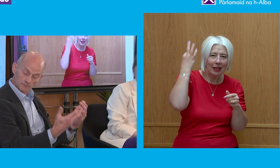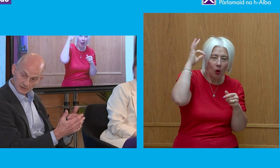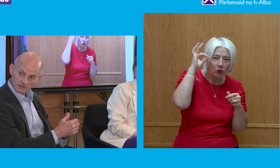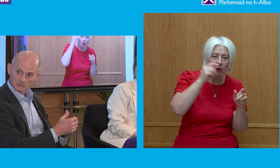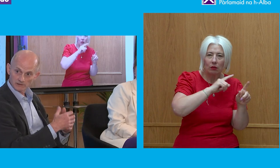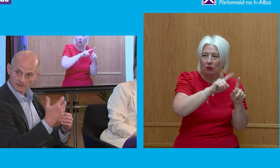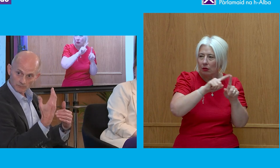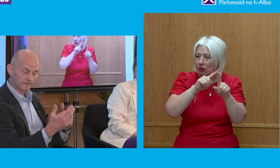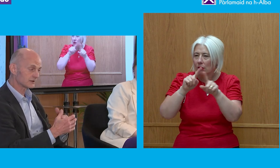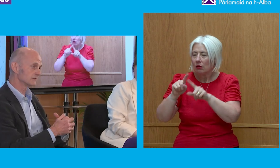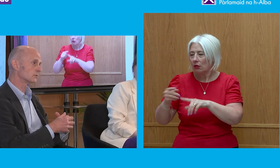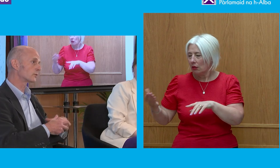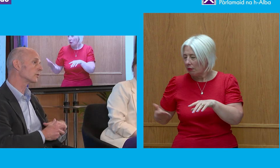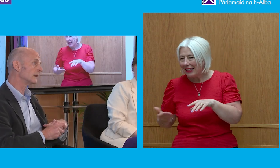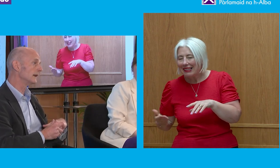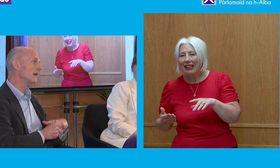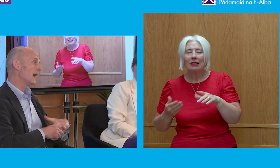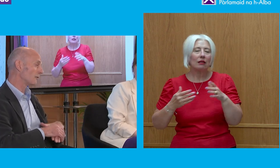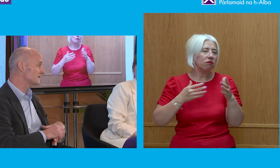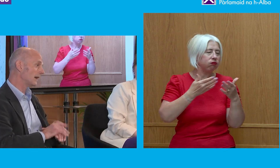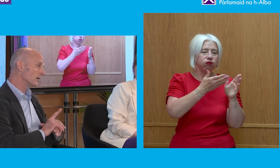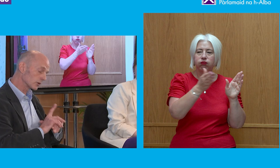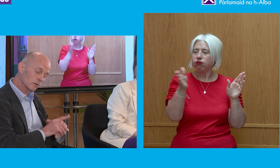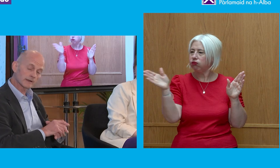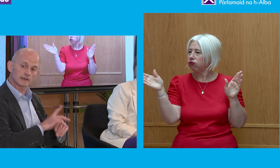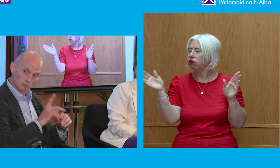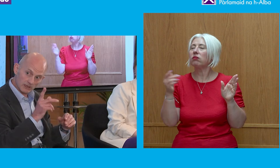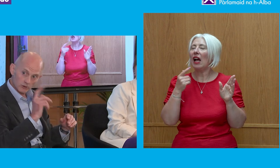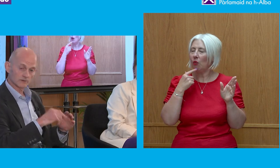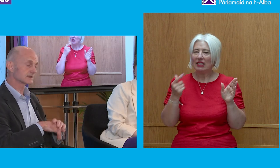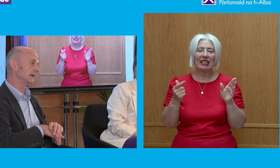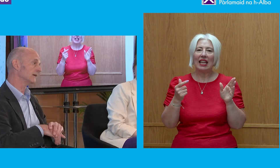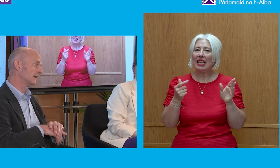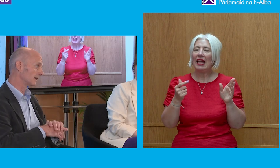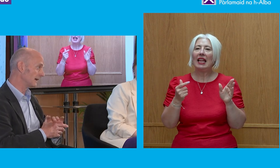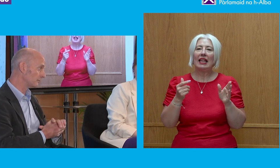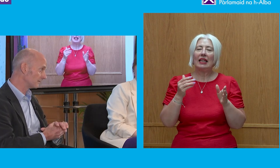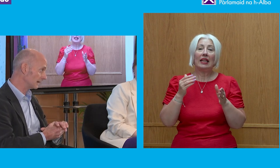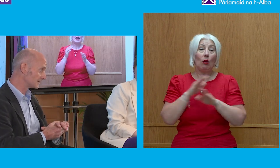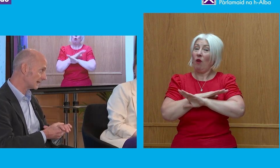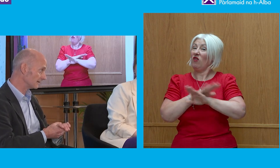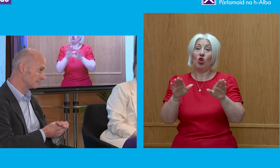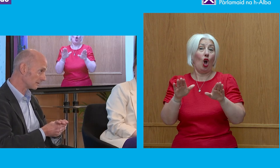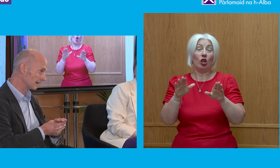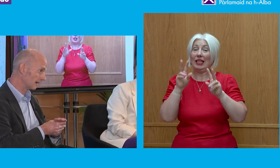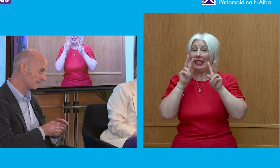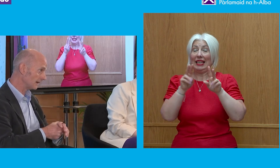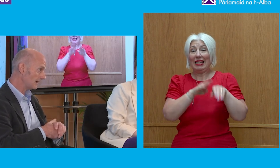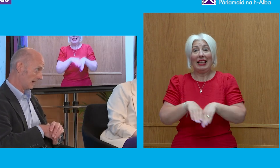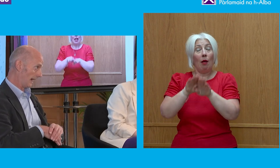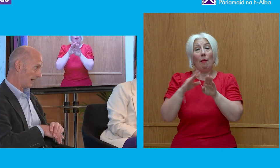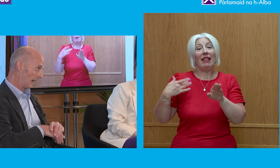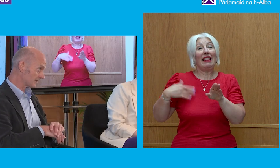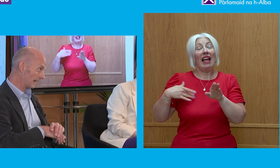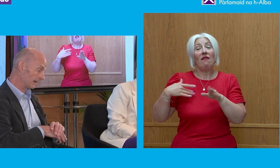include in the business community, the professions more broadly, I would say, unequivocally, we have not seen a decline in standards in public life.